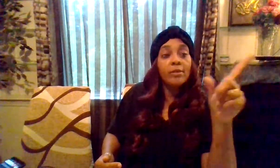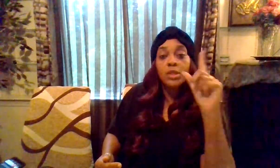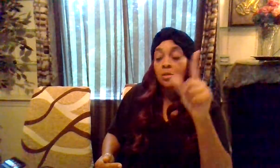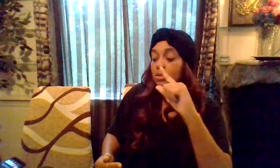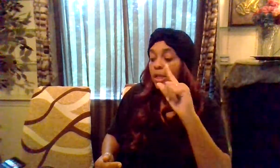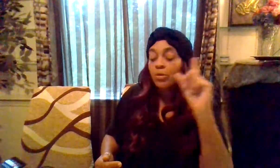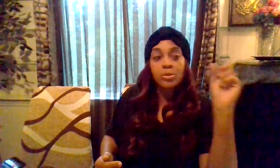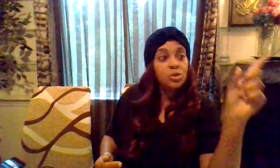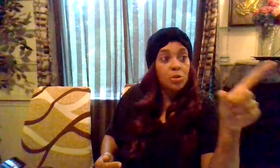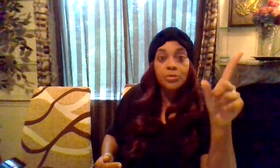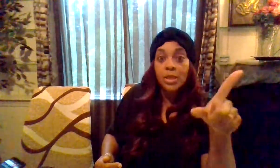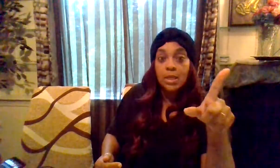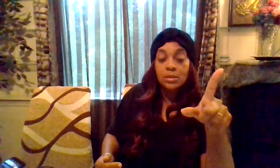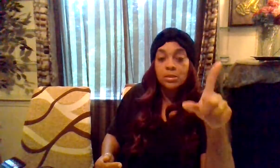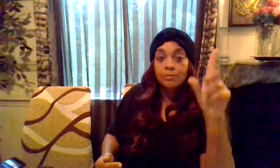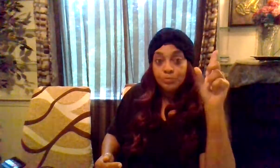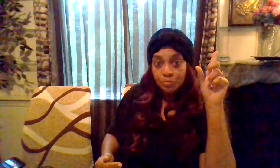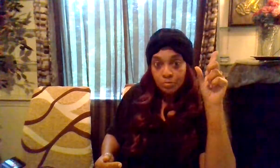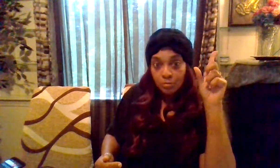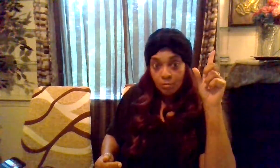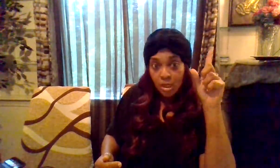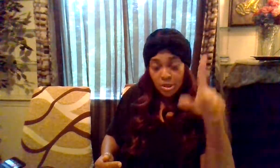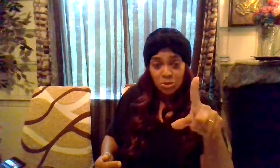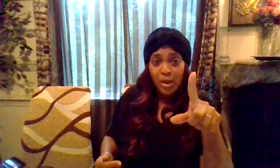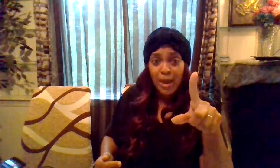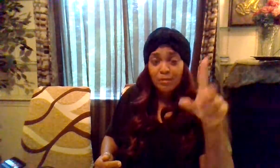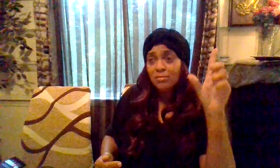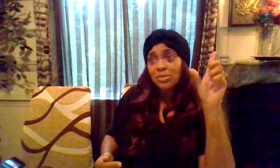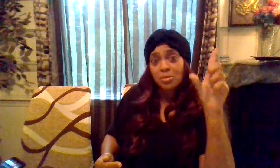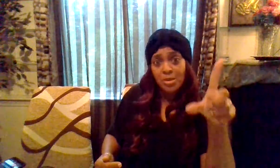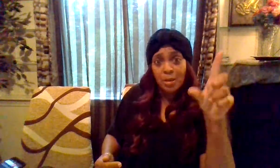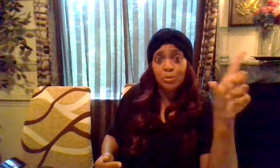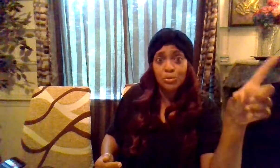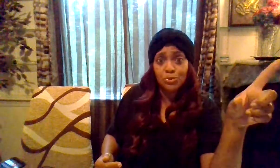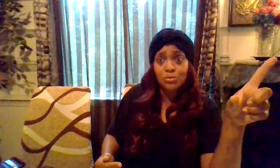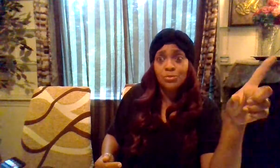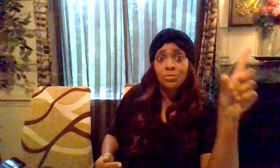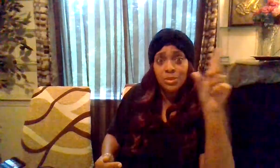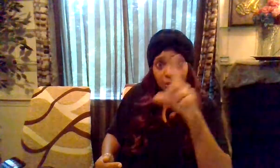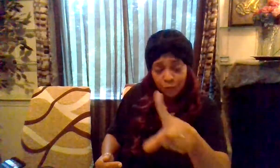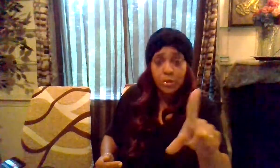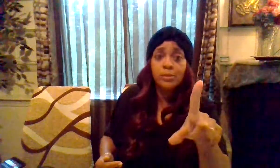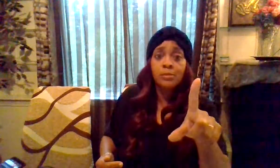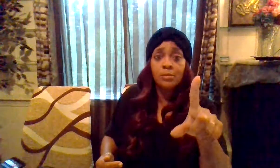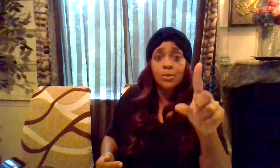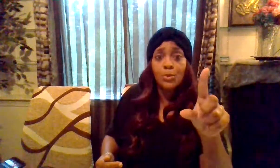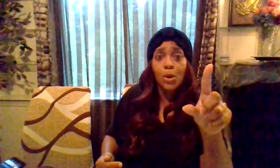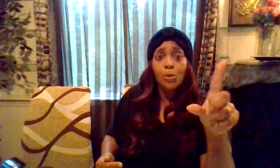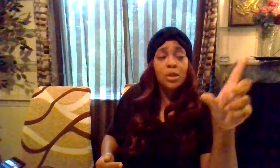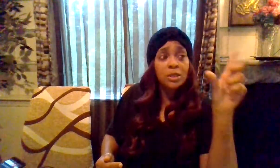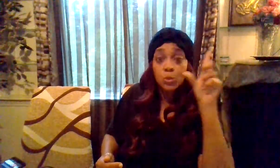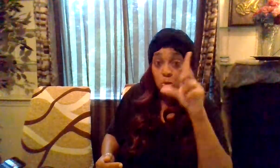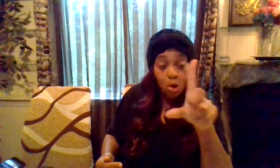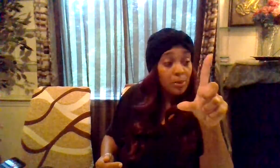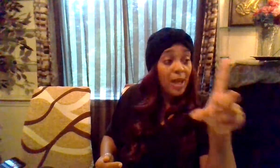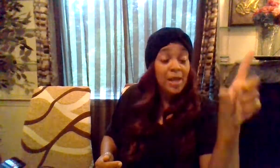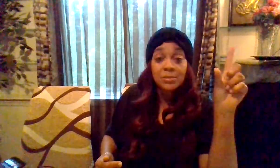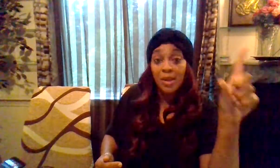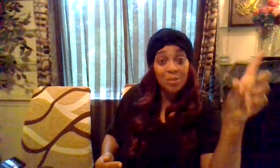have to understand there'll be certain things that you had to be able to do different you know because we normalize making